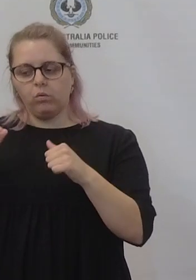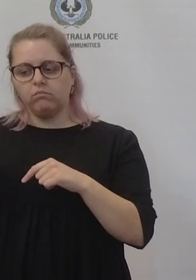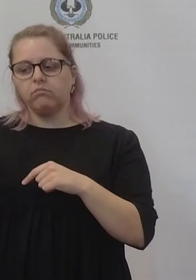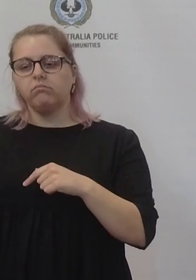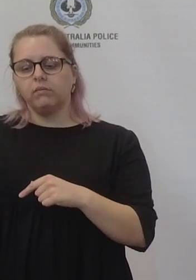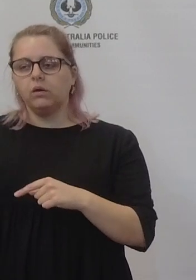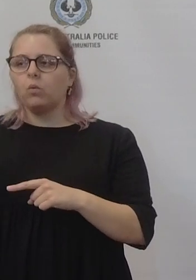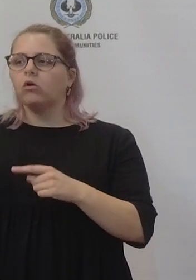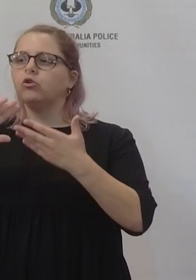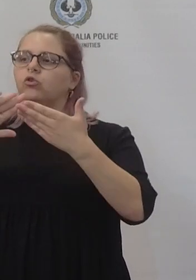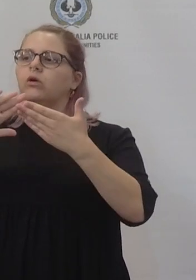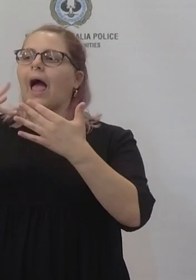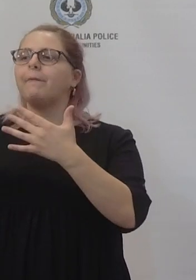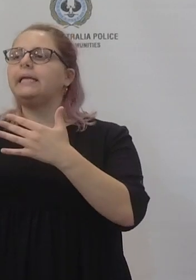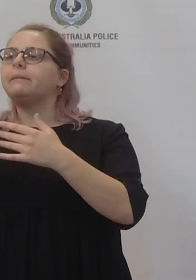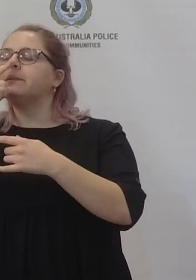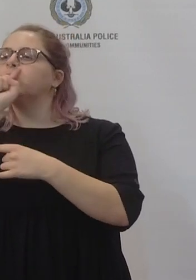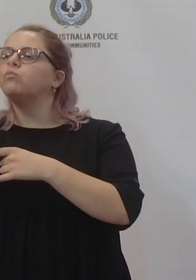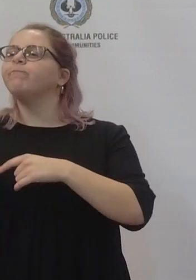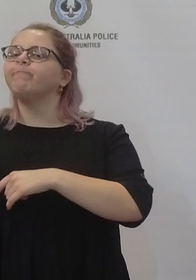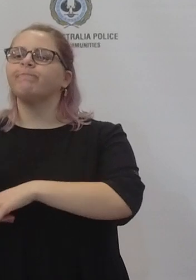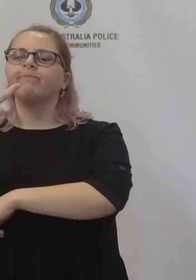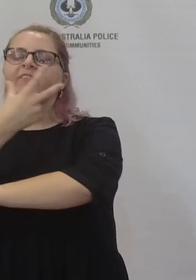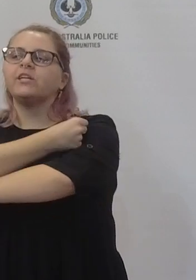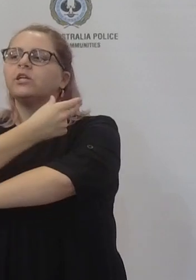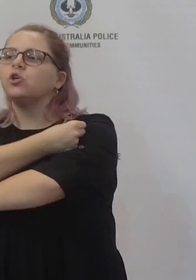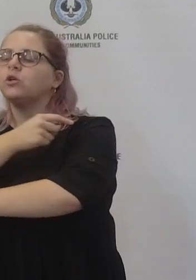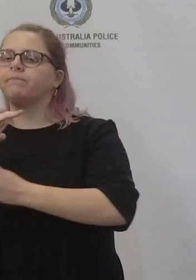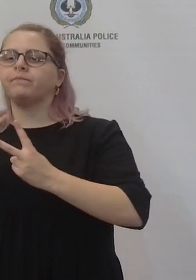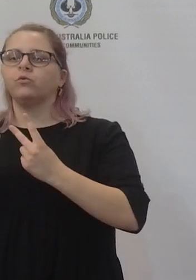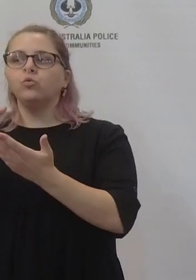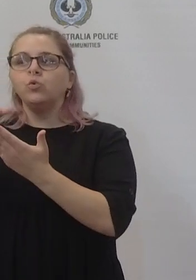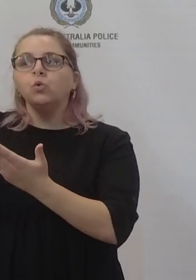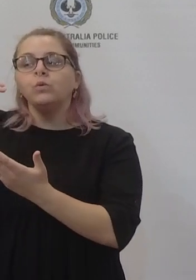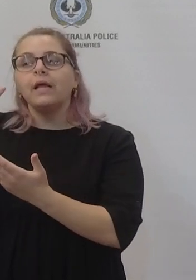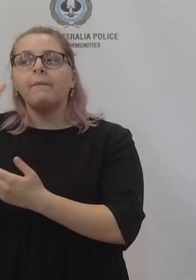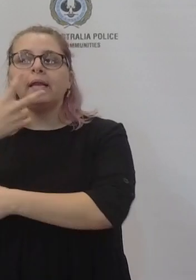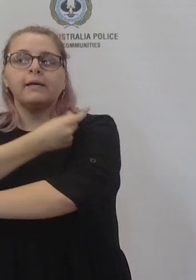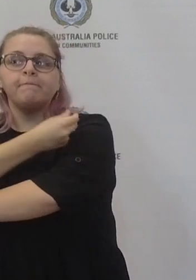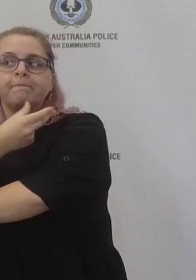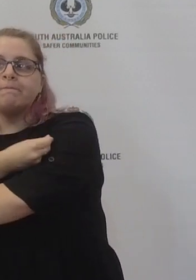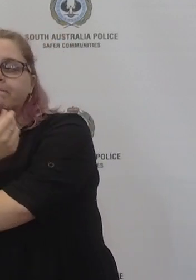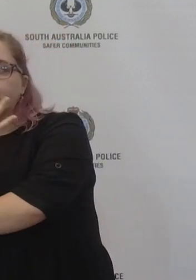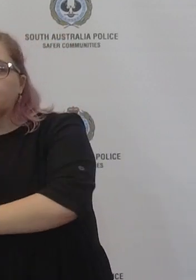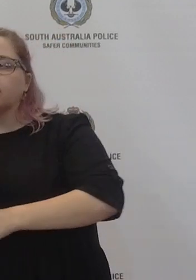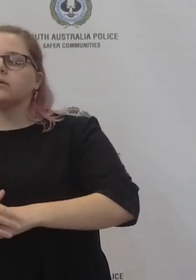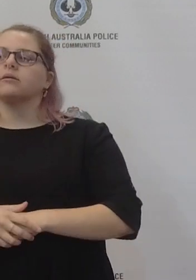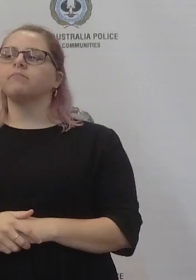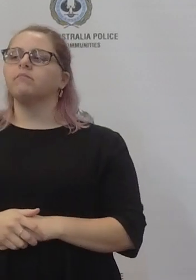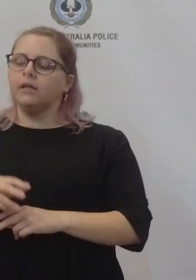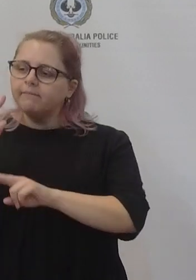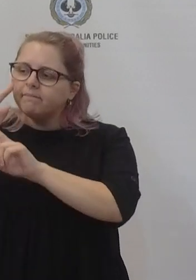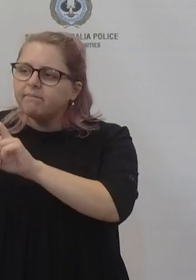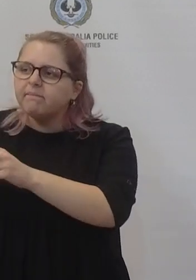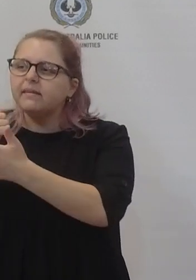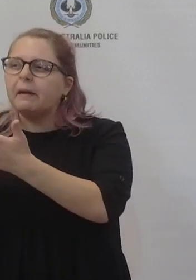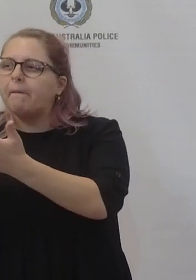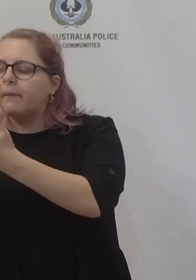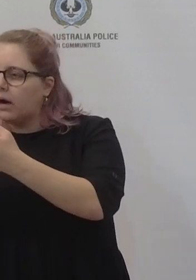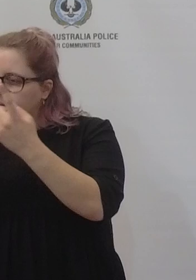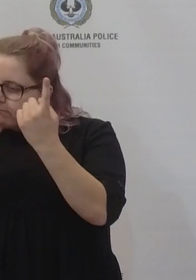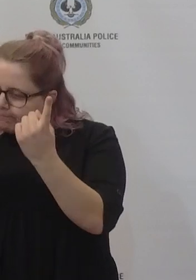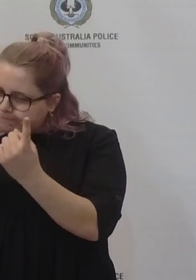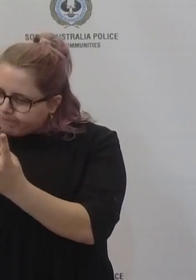community vaccination rates, student vaccination rates uh so there's a series there's always this kind of um mix of